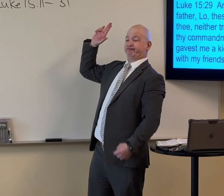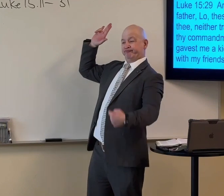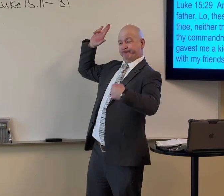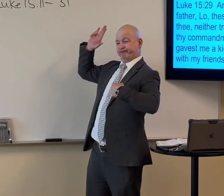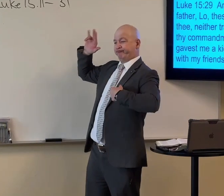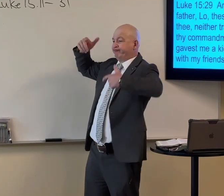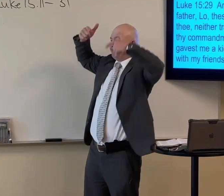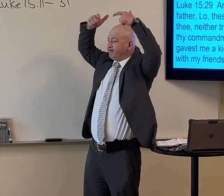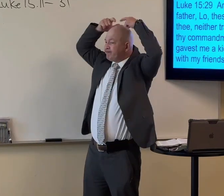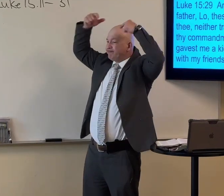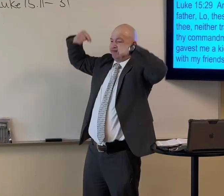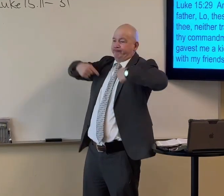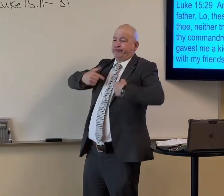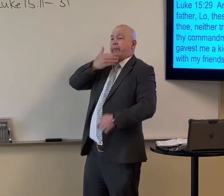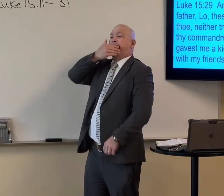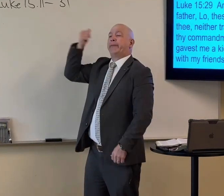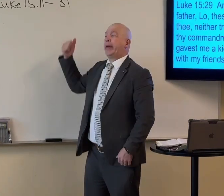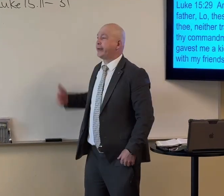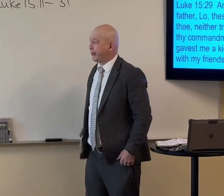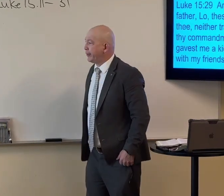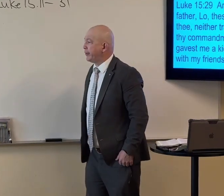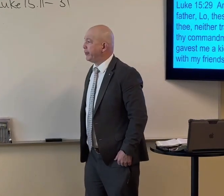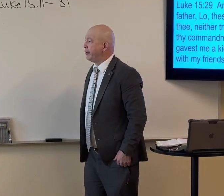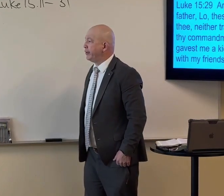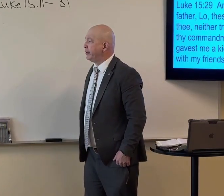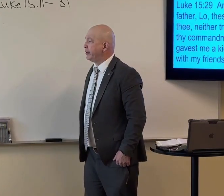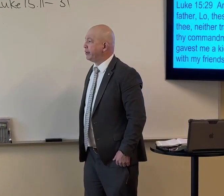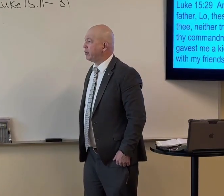You think, I'm so much better. Can't y'all see my halo?